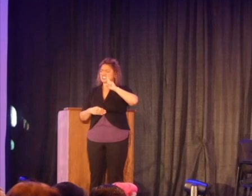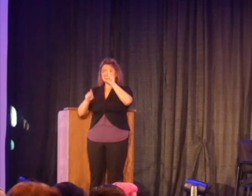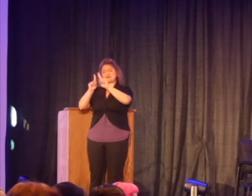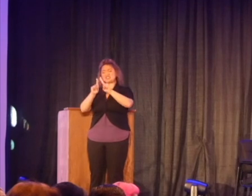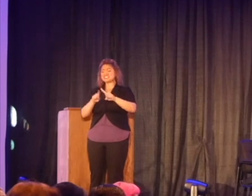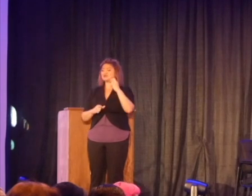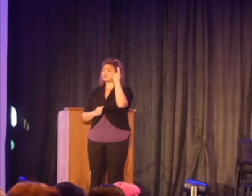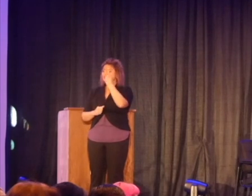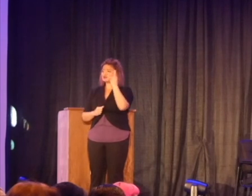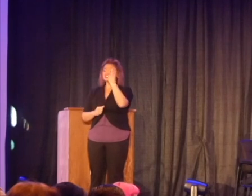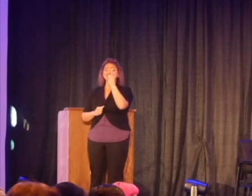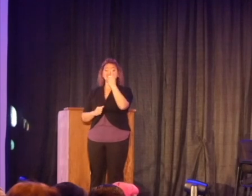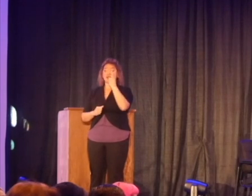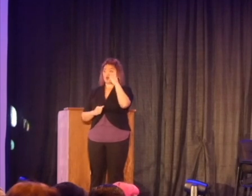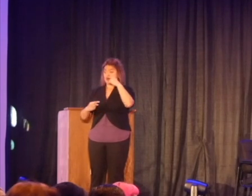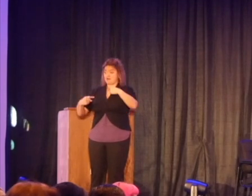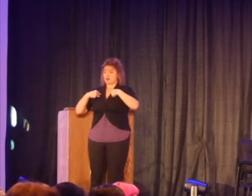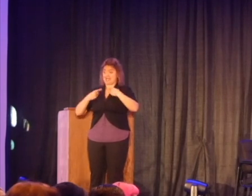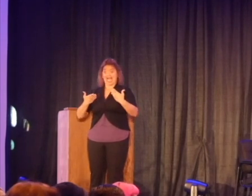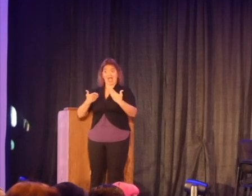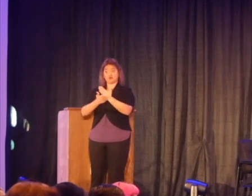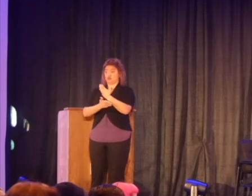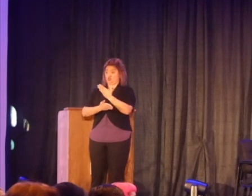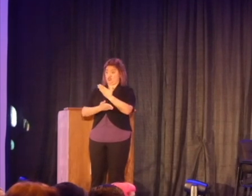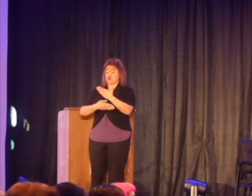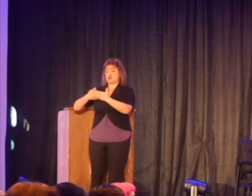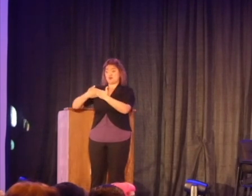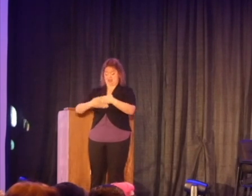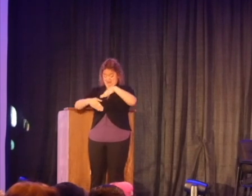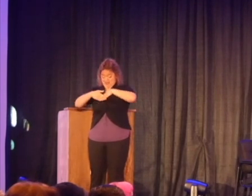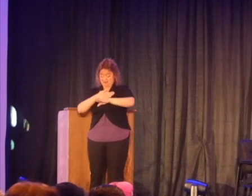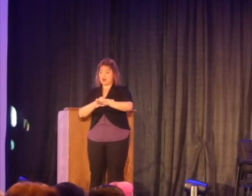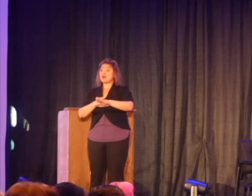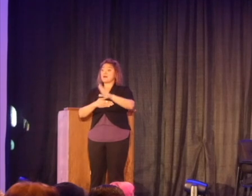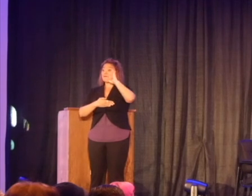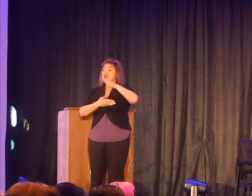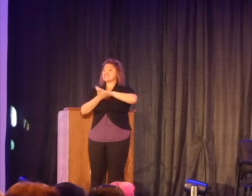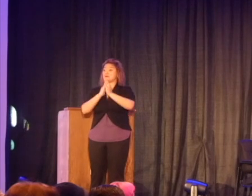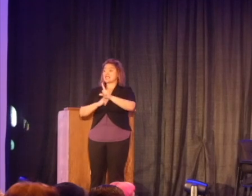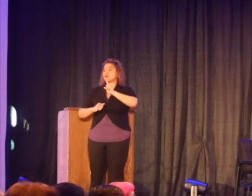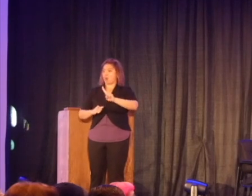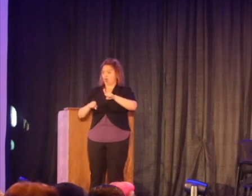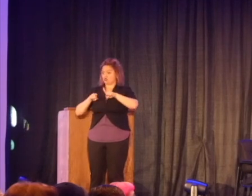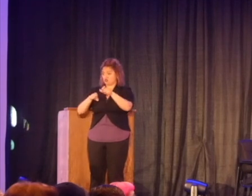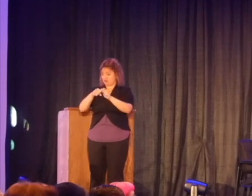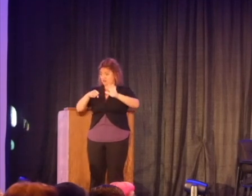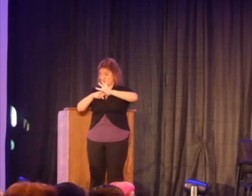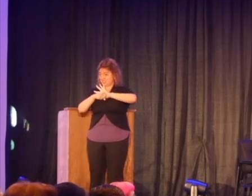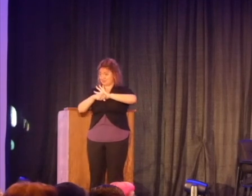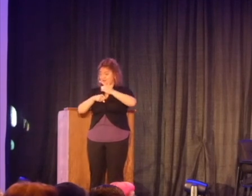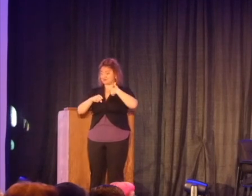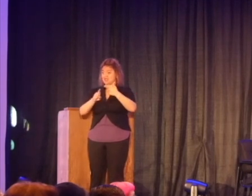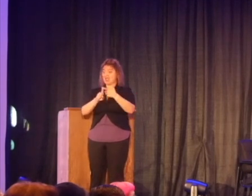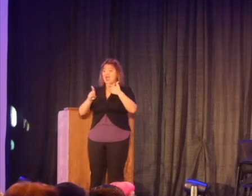different reasons. And for me, I was a new mom and my son turned one in the pandemic. And I